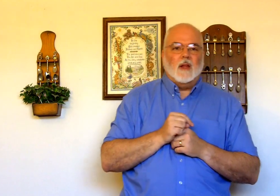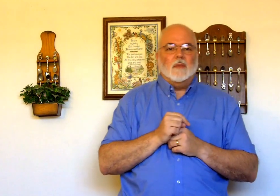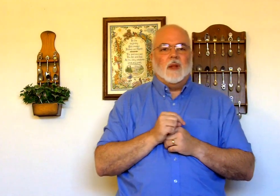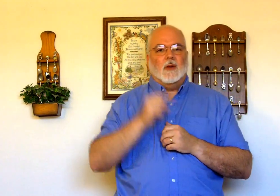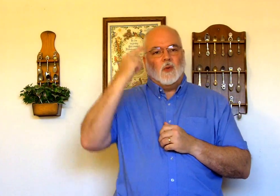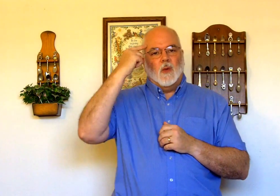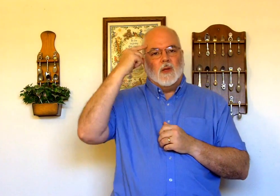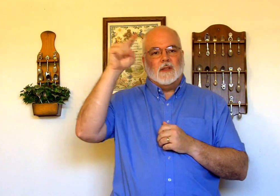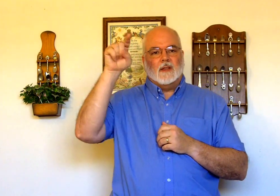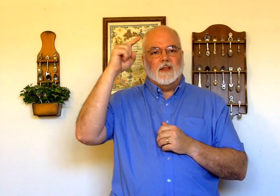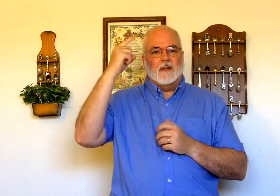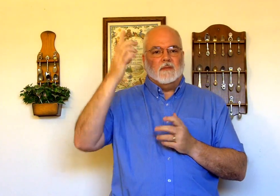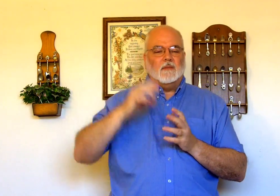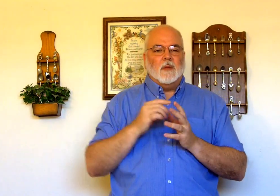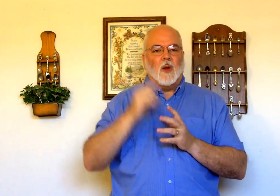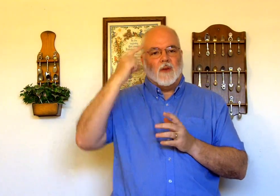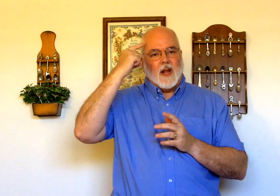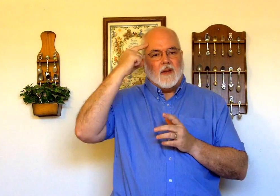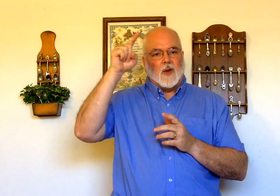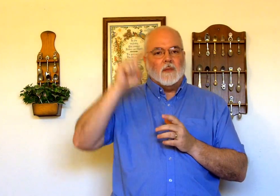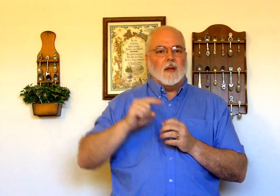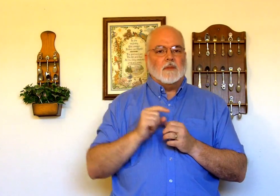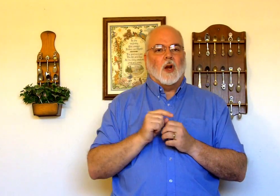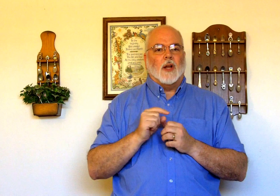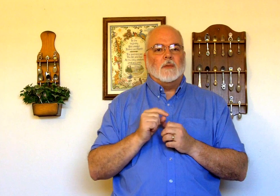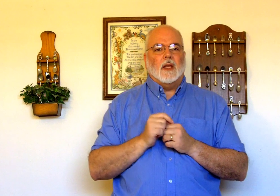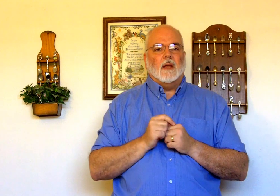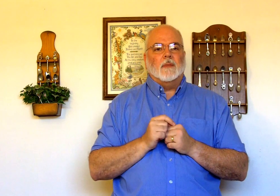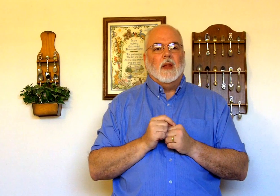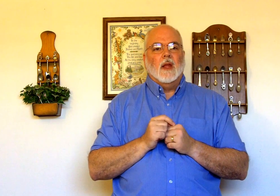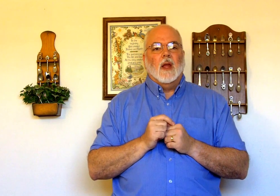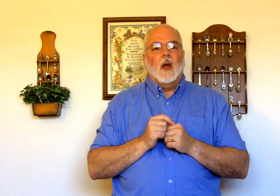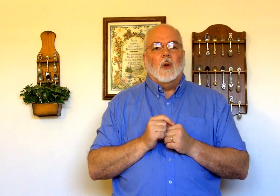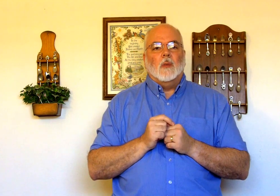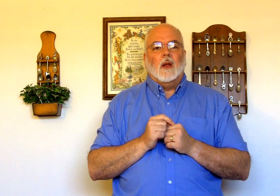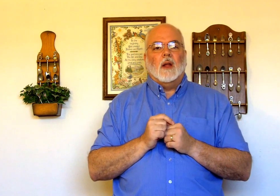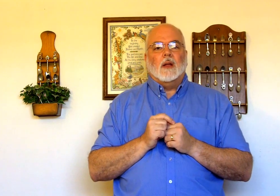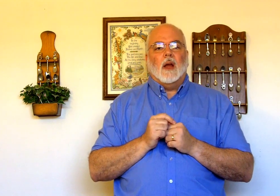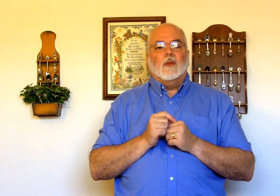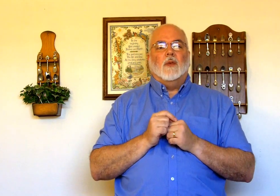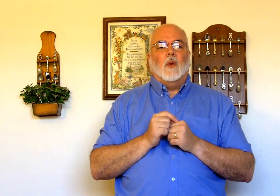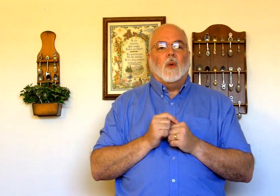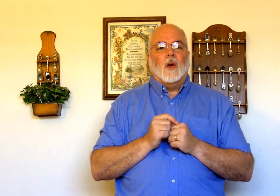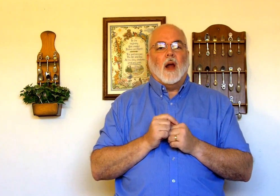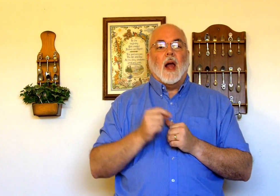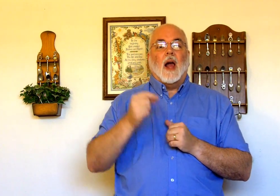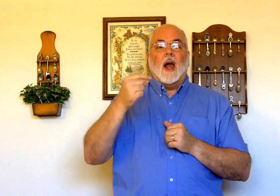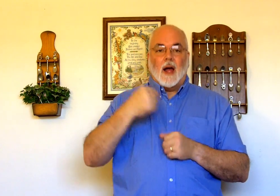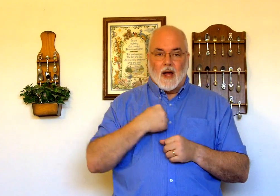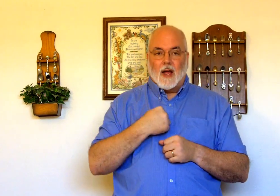that was one of the ones that people often have a hard time seeing hope in God for I